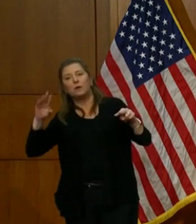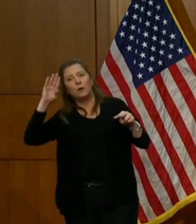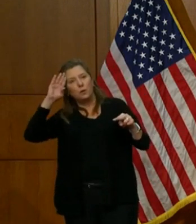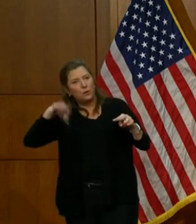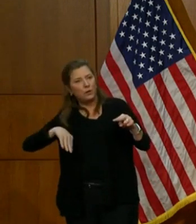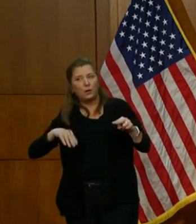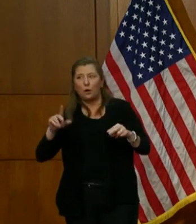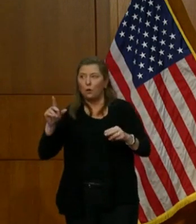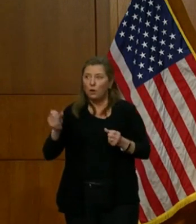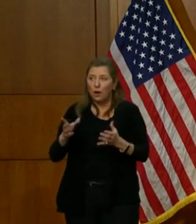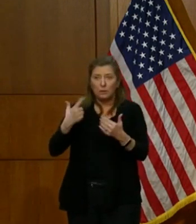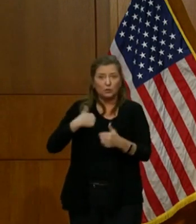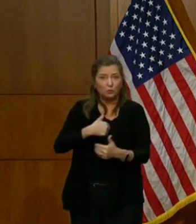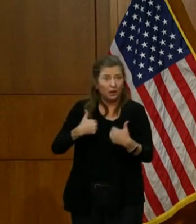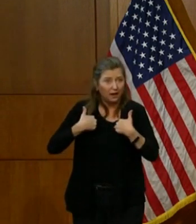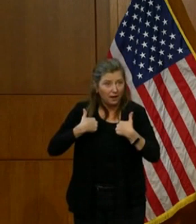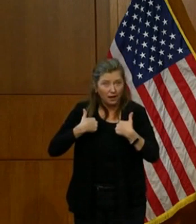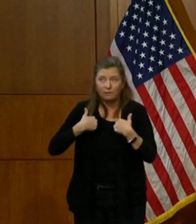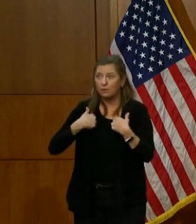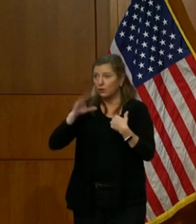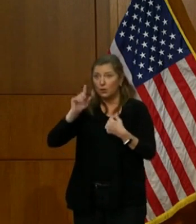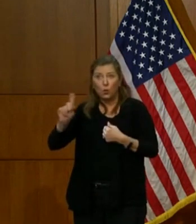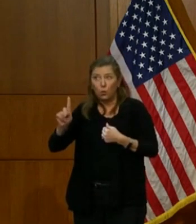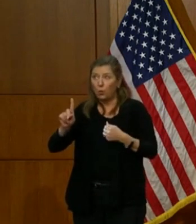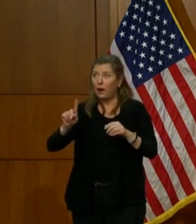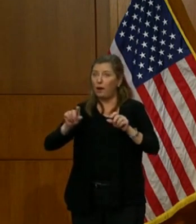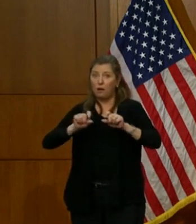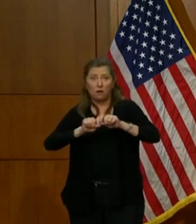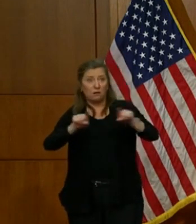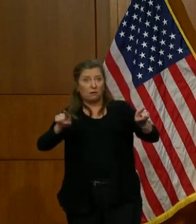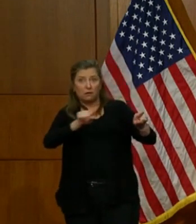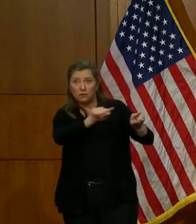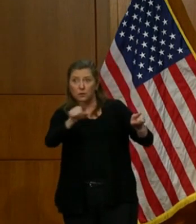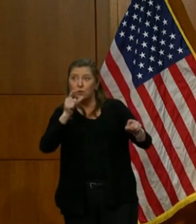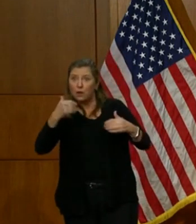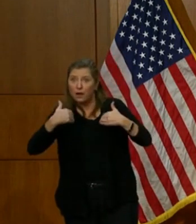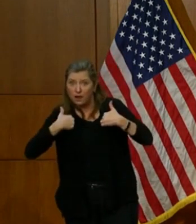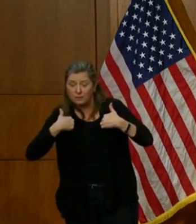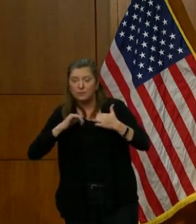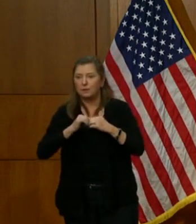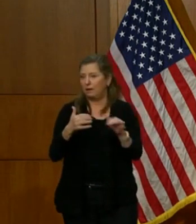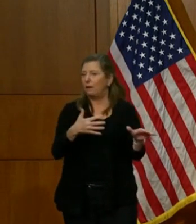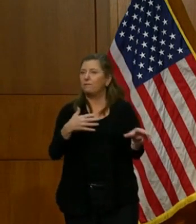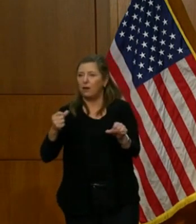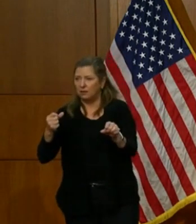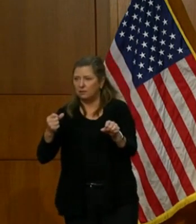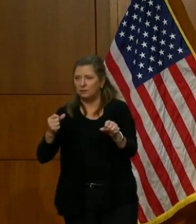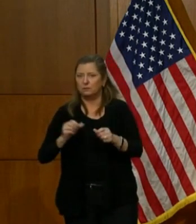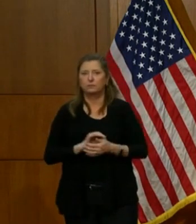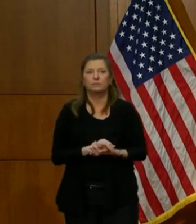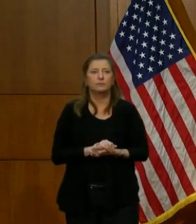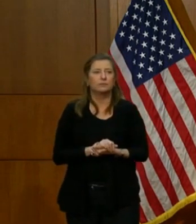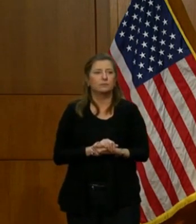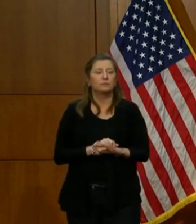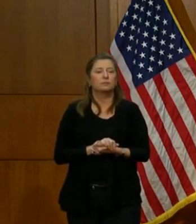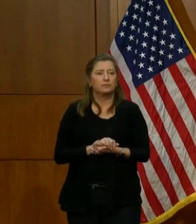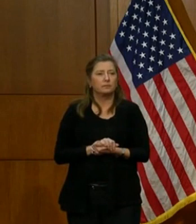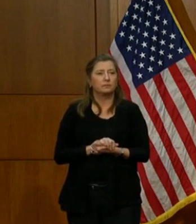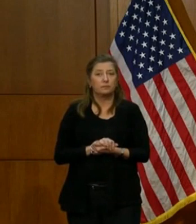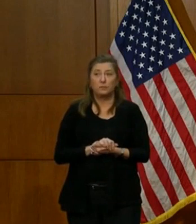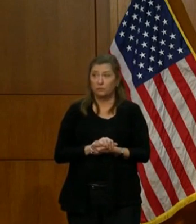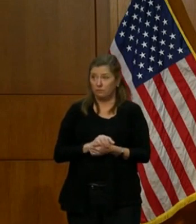supply is out there, where the doses are being deployed, and how quickly. Virginians,